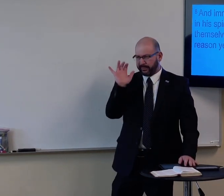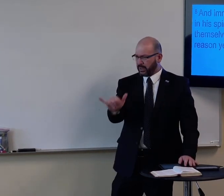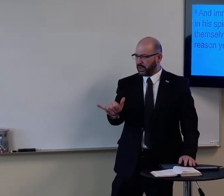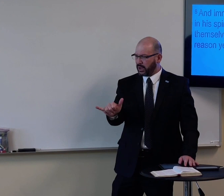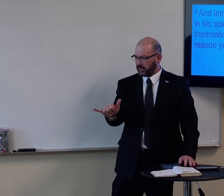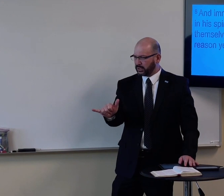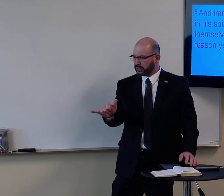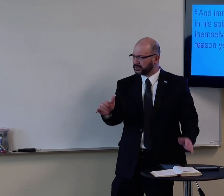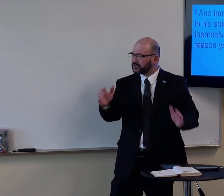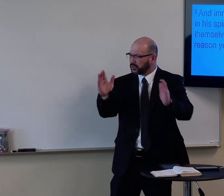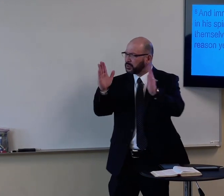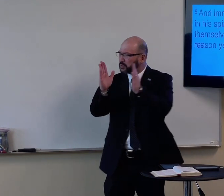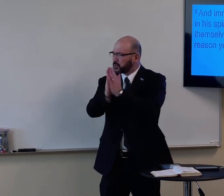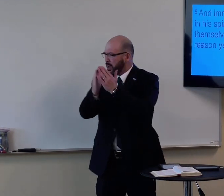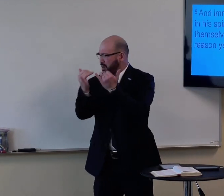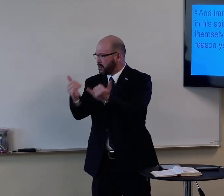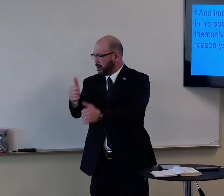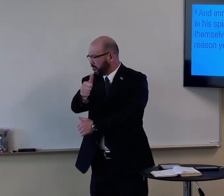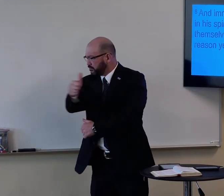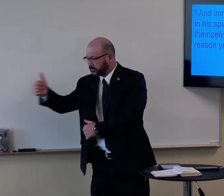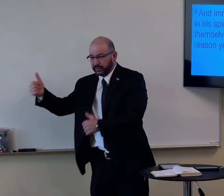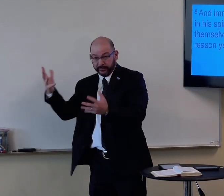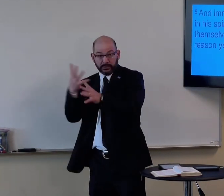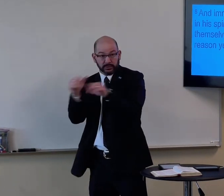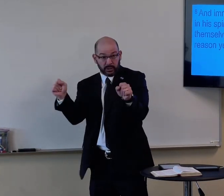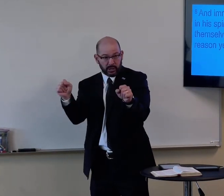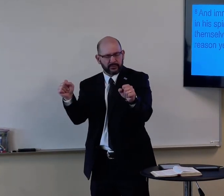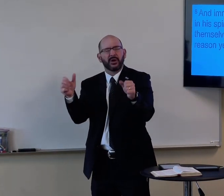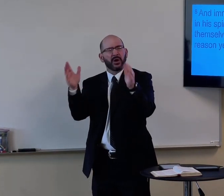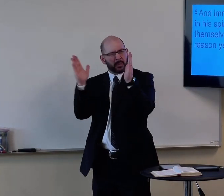Think about that. Pray now for yourself.